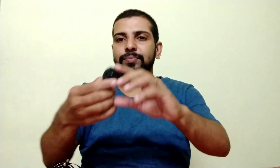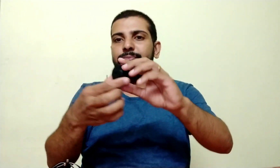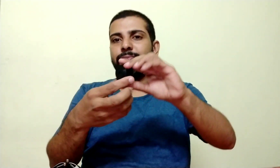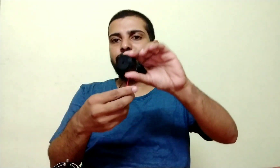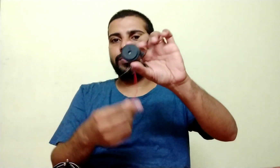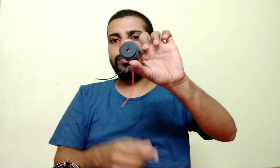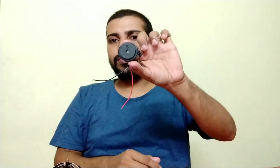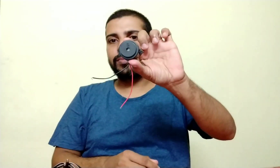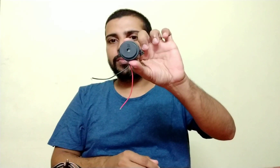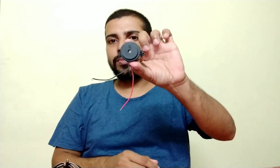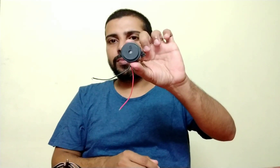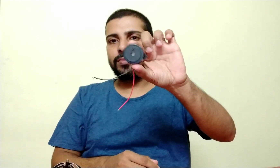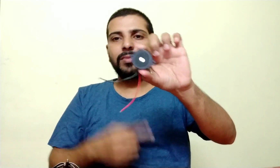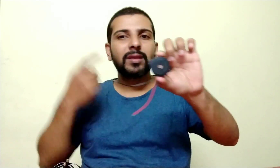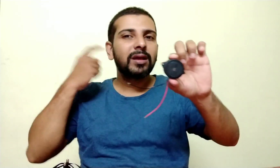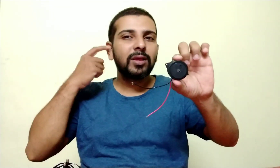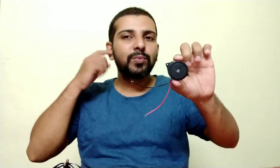Can't you see